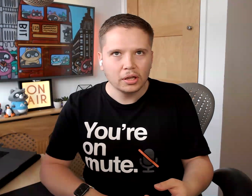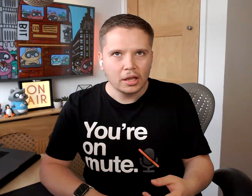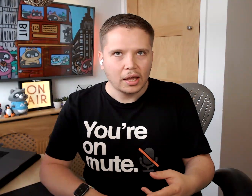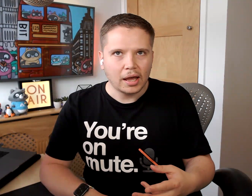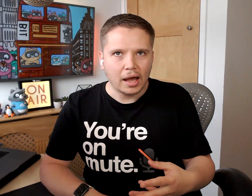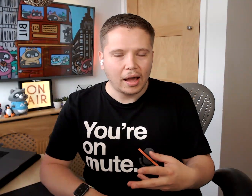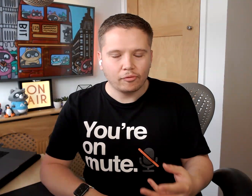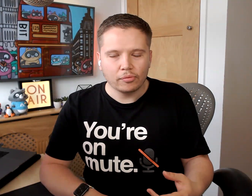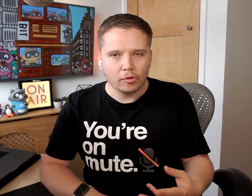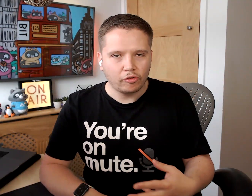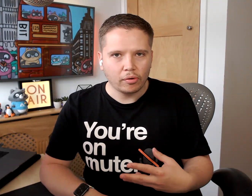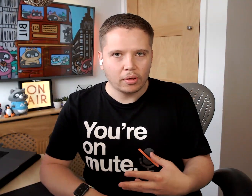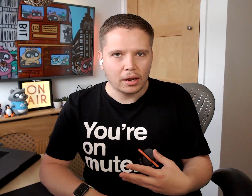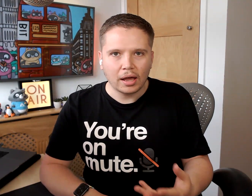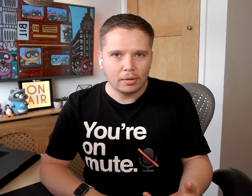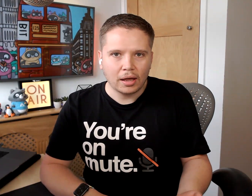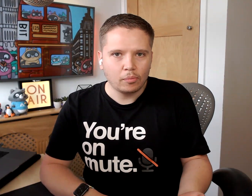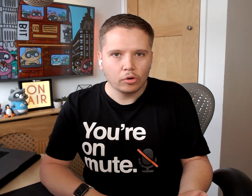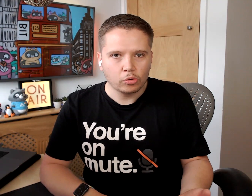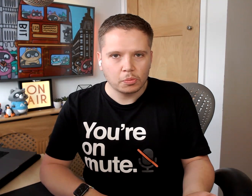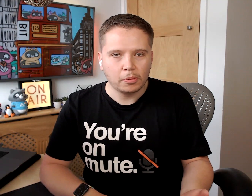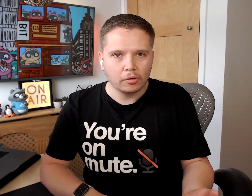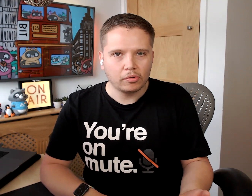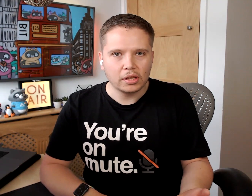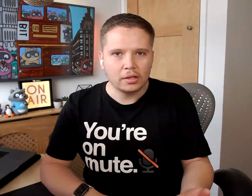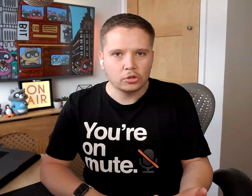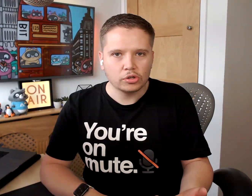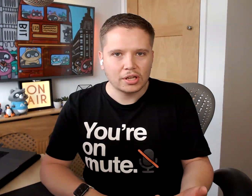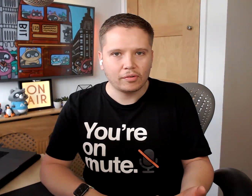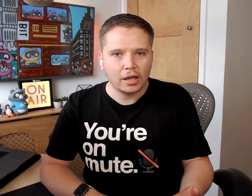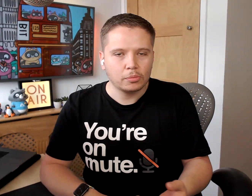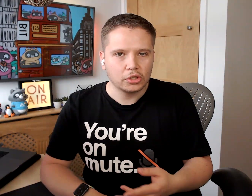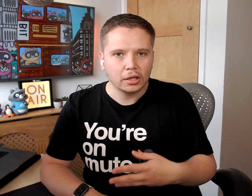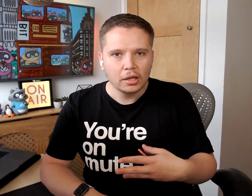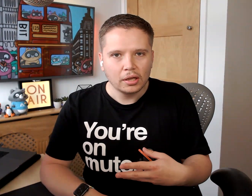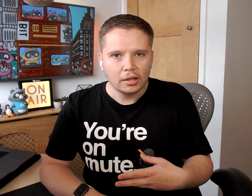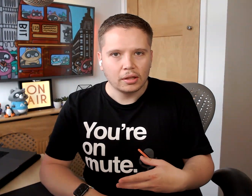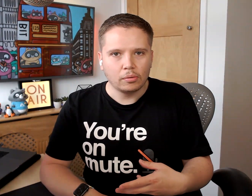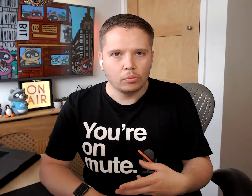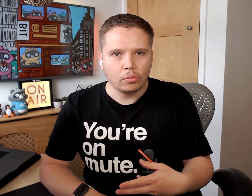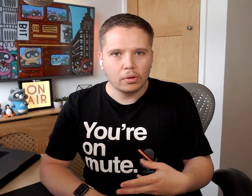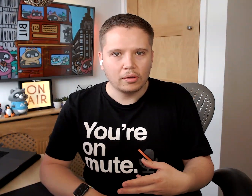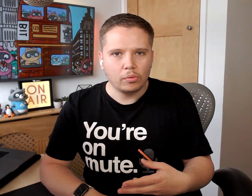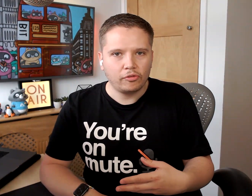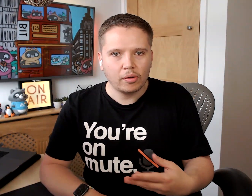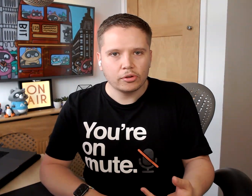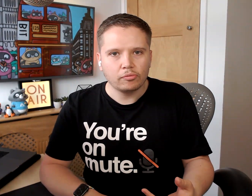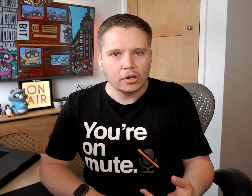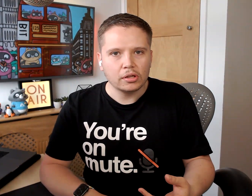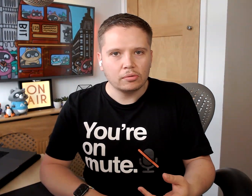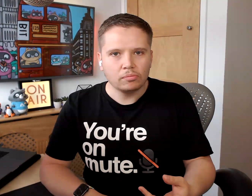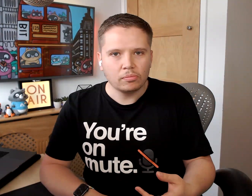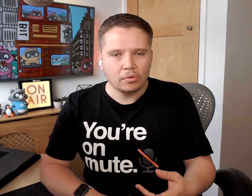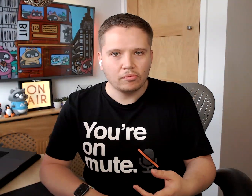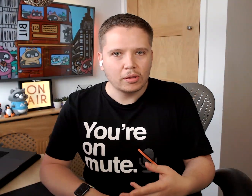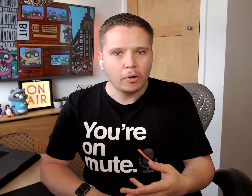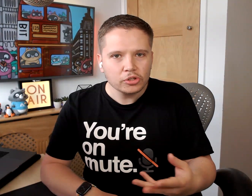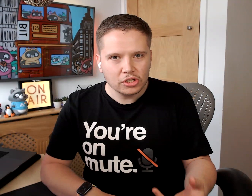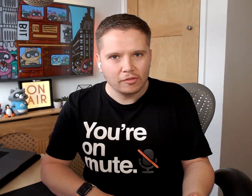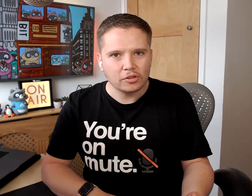have, you know, and I'm one of those people that really enjoys having captioning. We found it really, really positive in